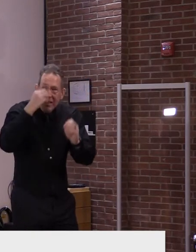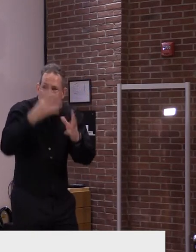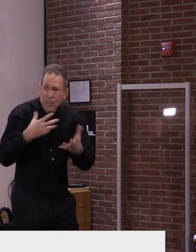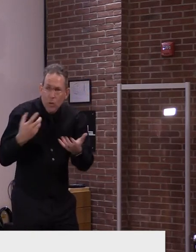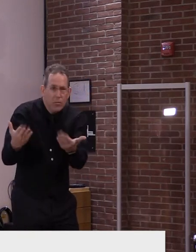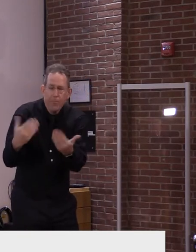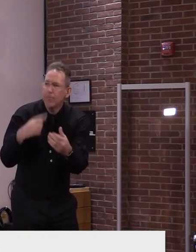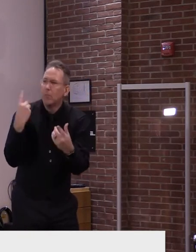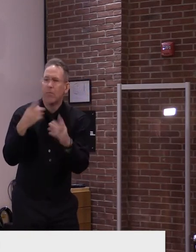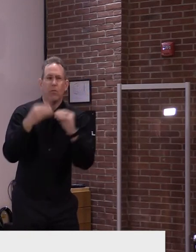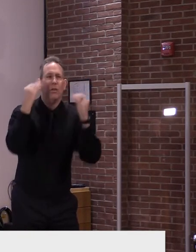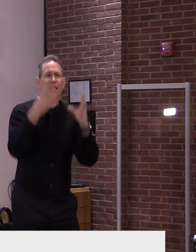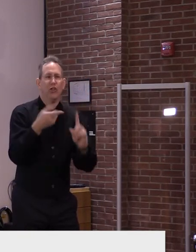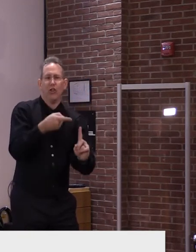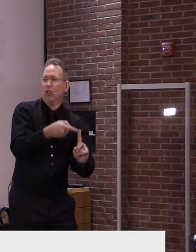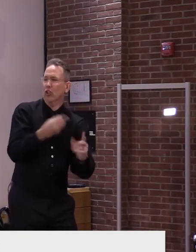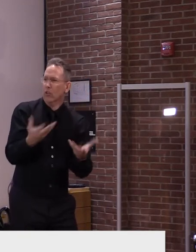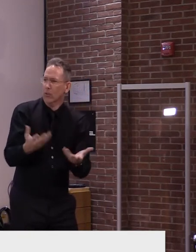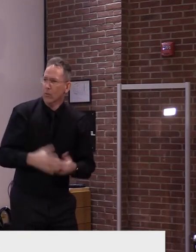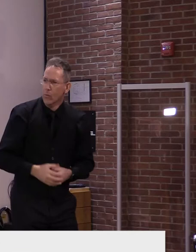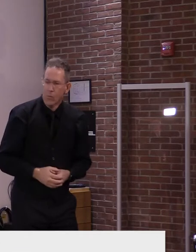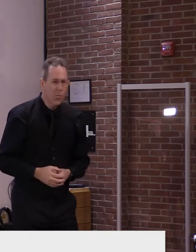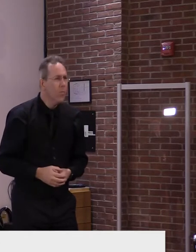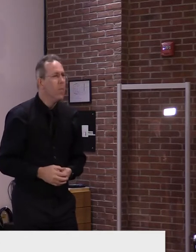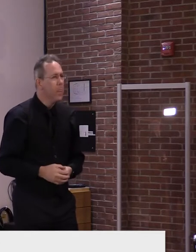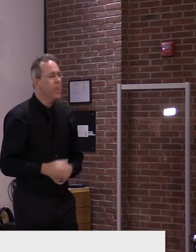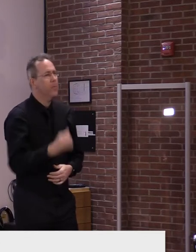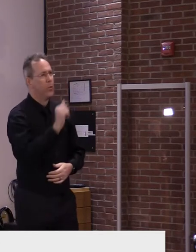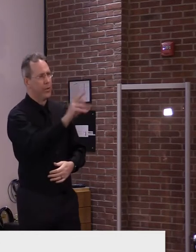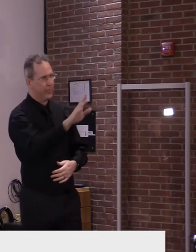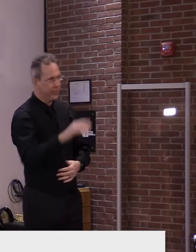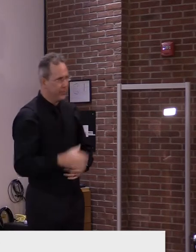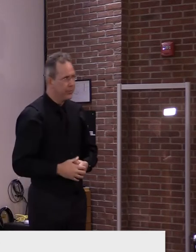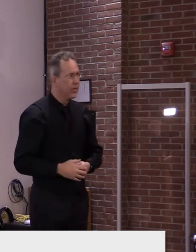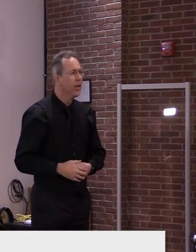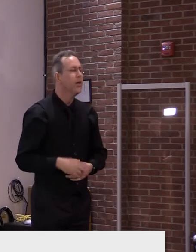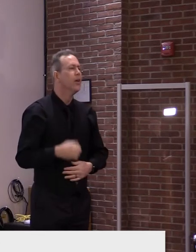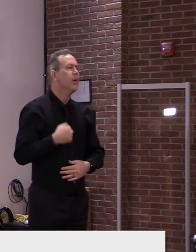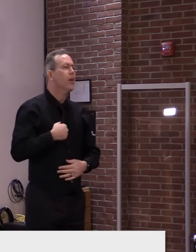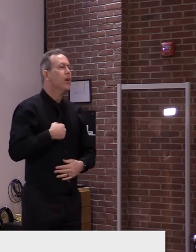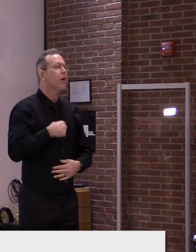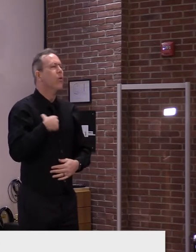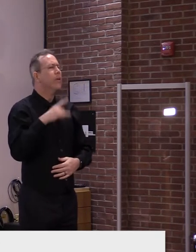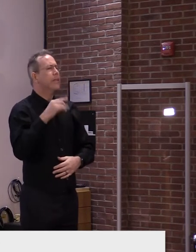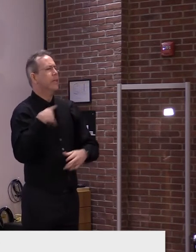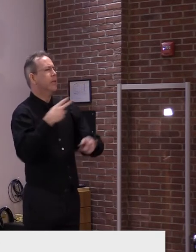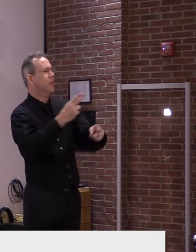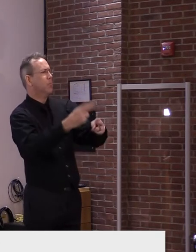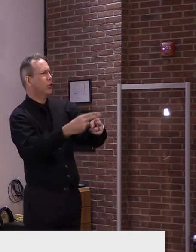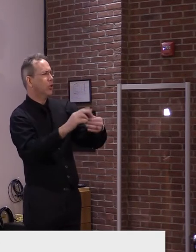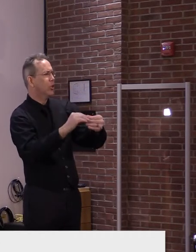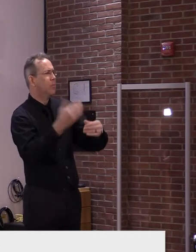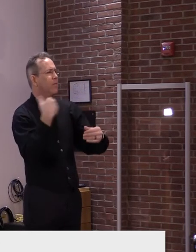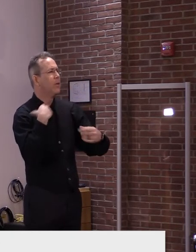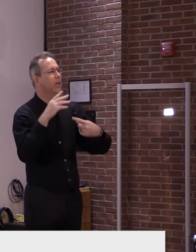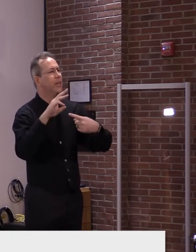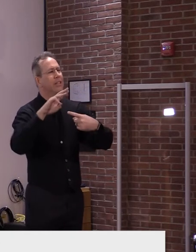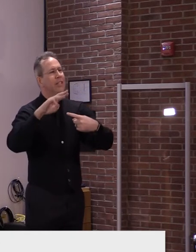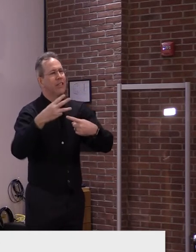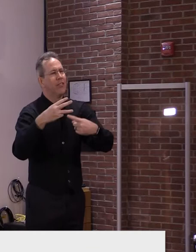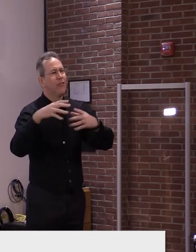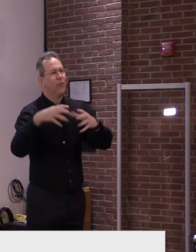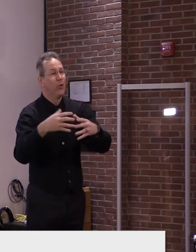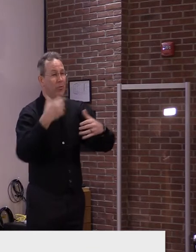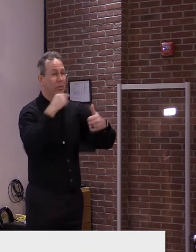Mike, this is, uh, Mike Smith. We, we had mentioned that we're looking at phase six, which is, um, if you were